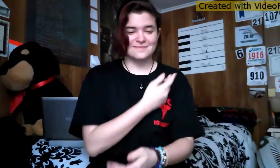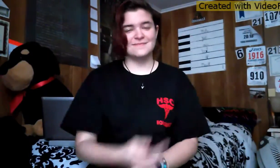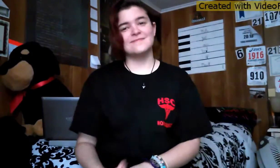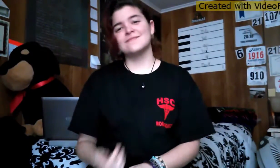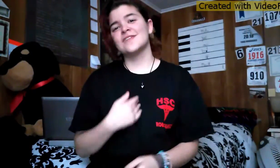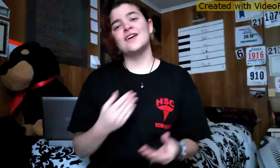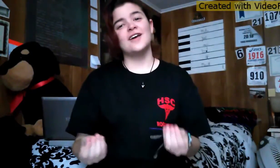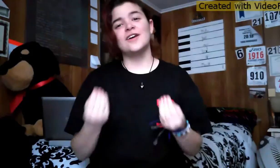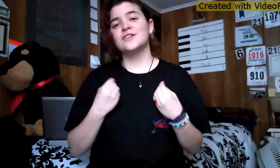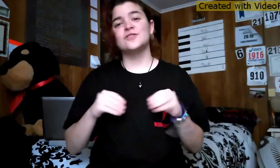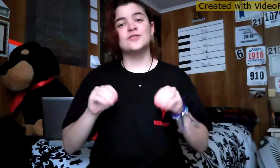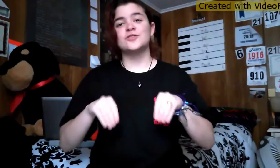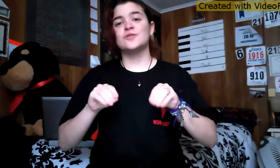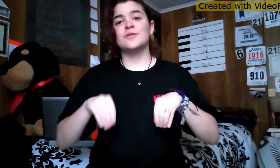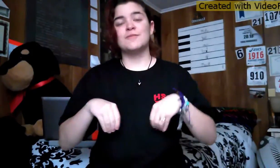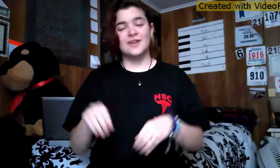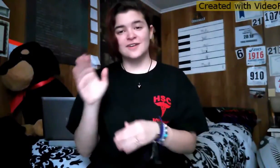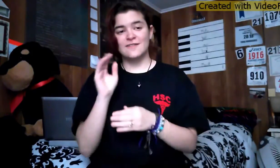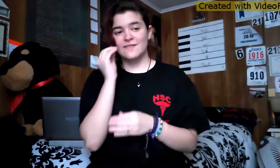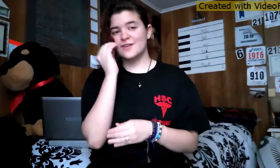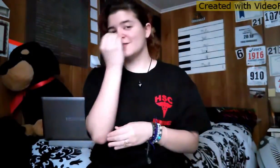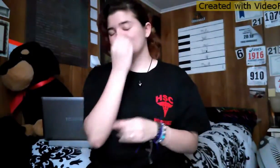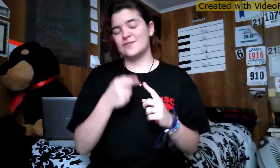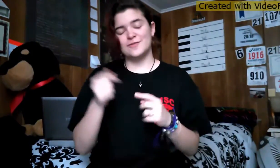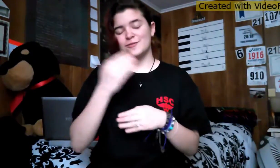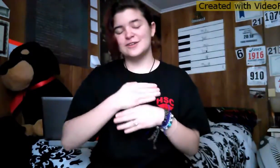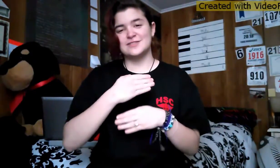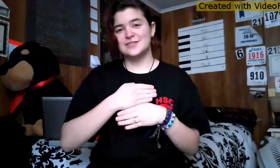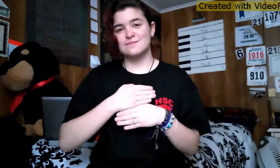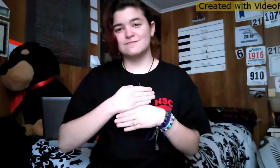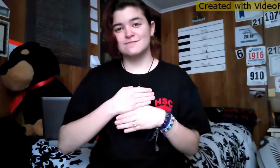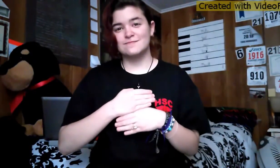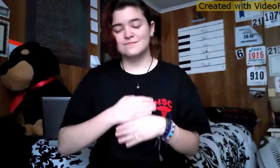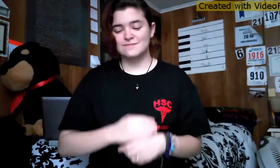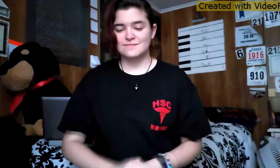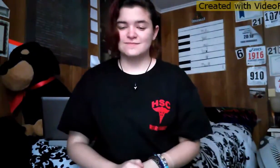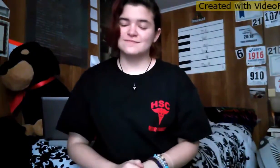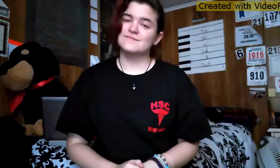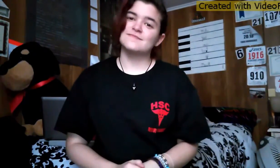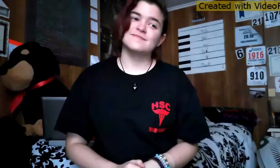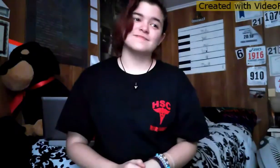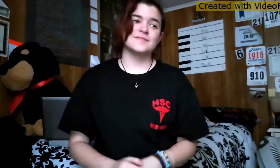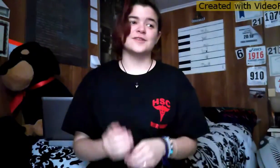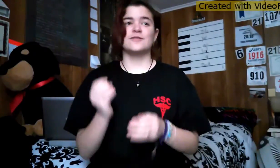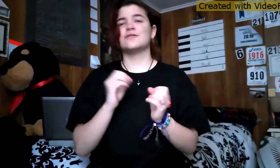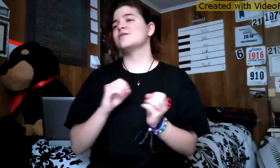I took the supermarket flowers from the windowsill I threw the day-old